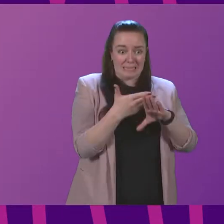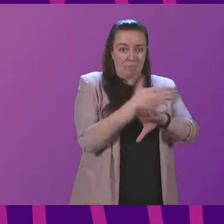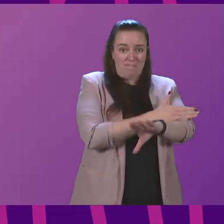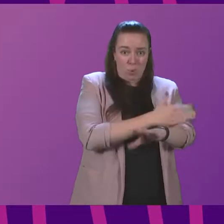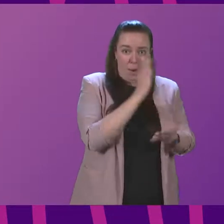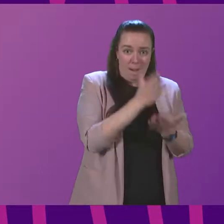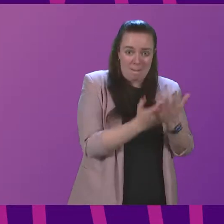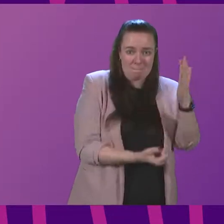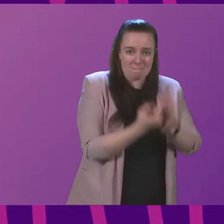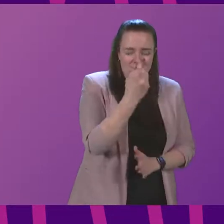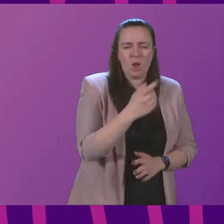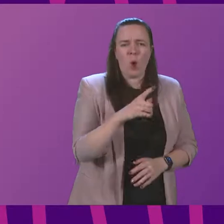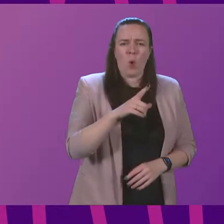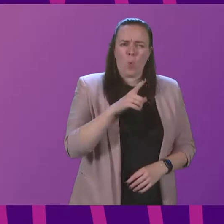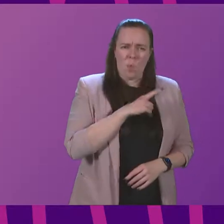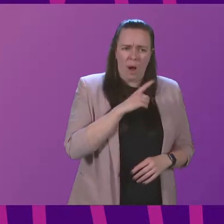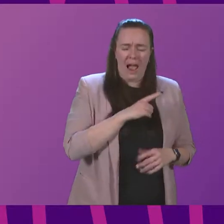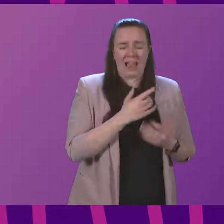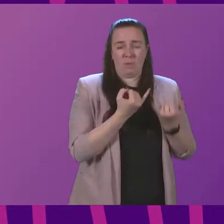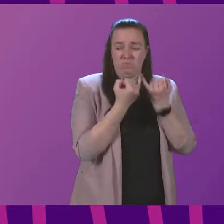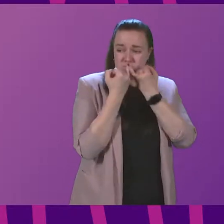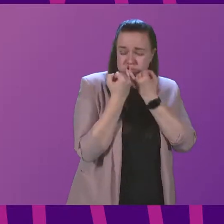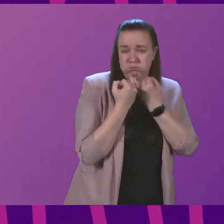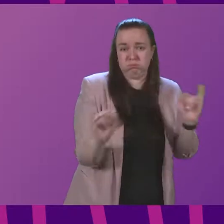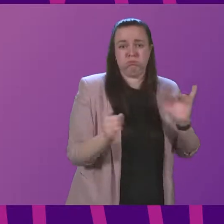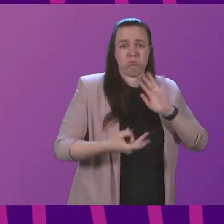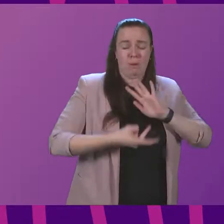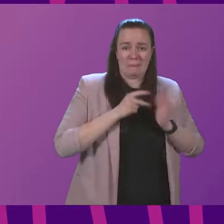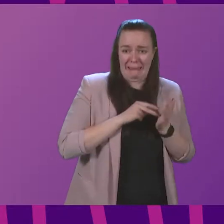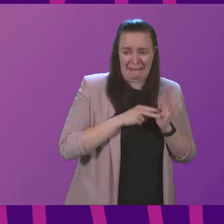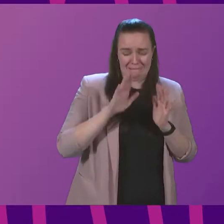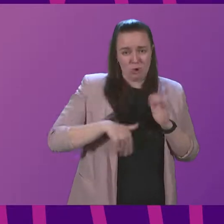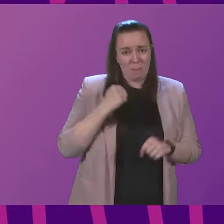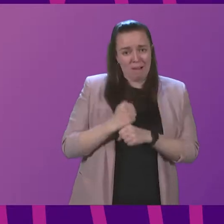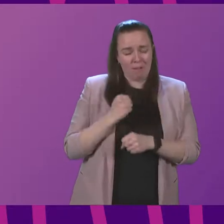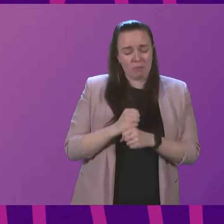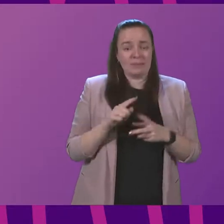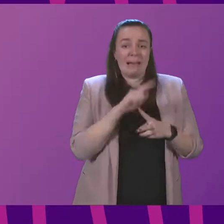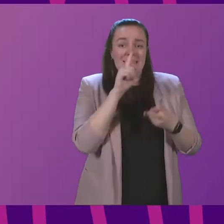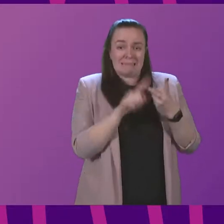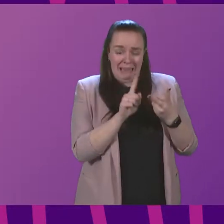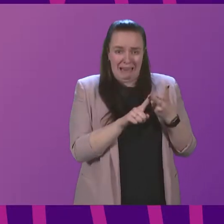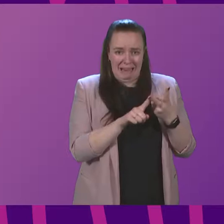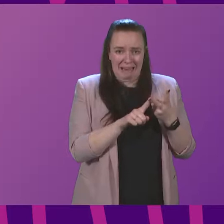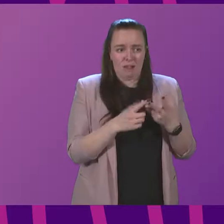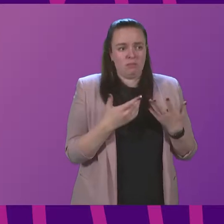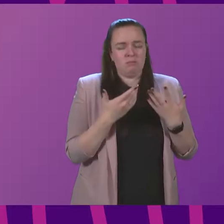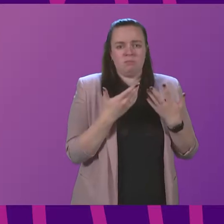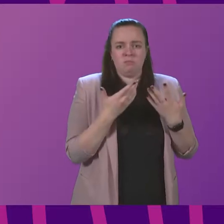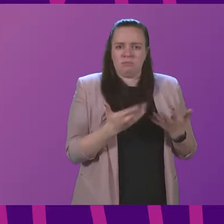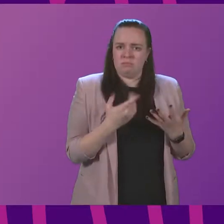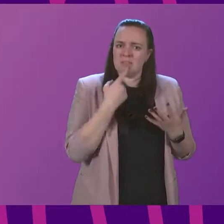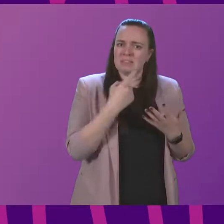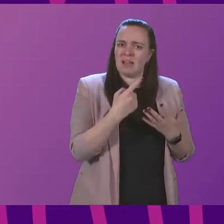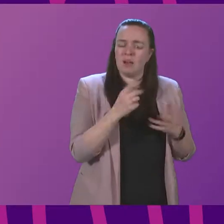was there such a monumental failure of planning by this Government? And secondly, the Press and Journal rails today